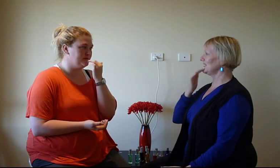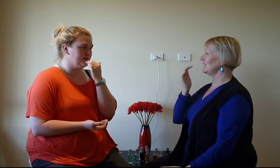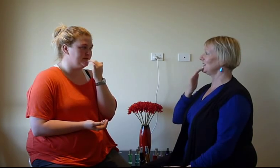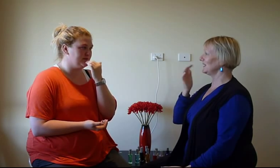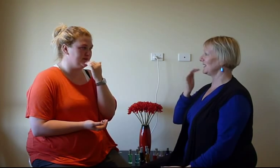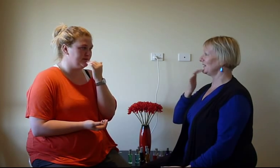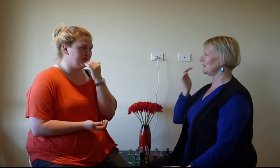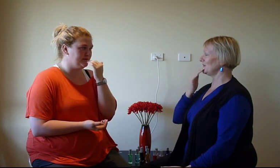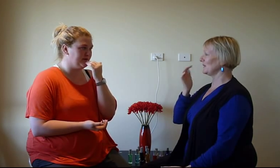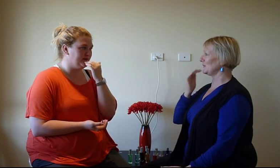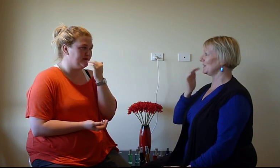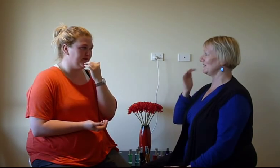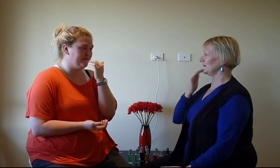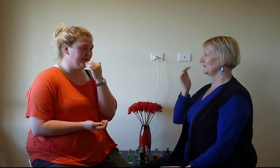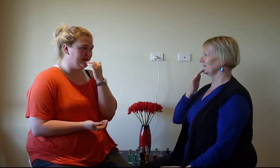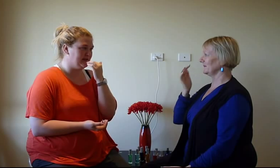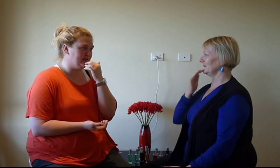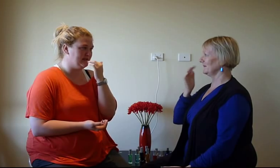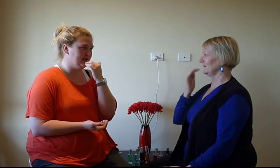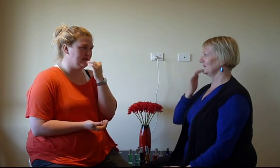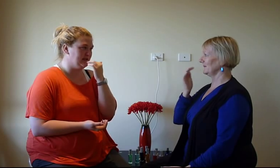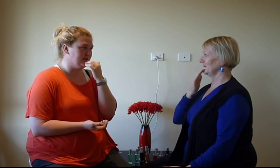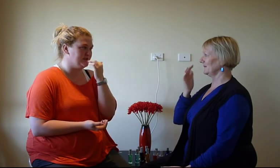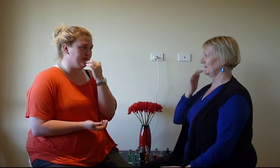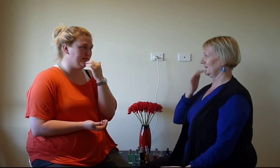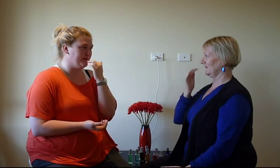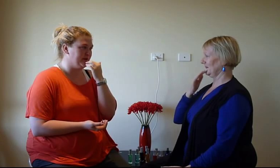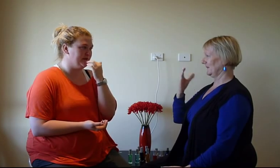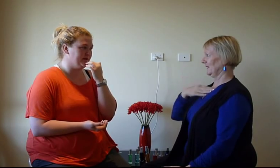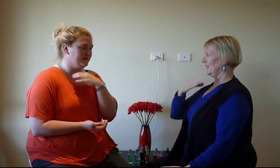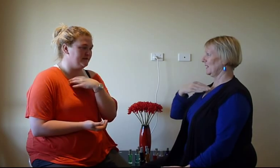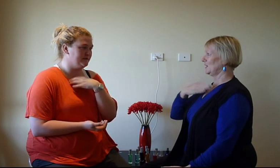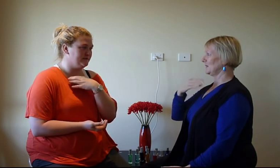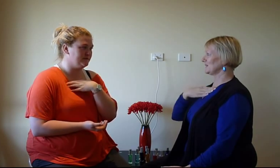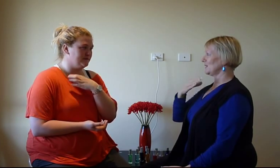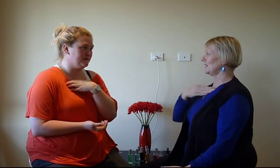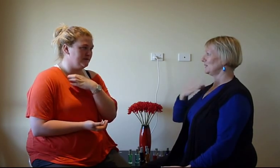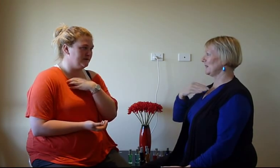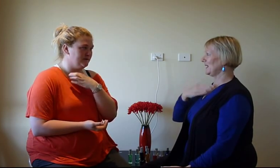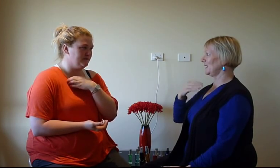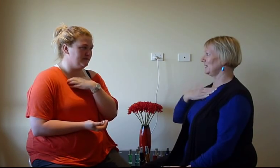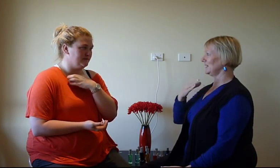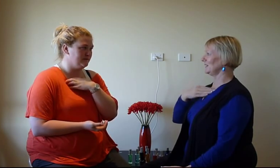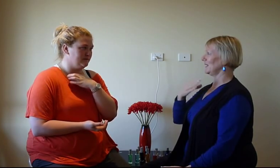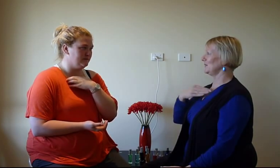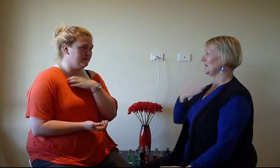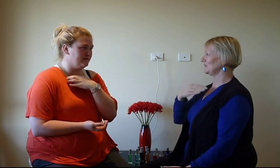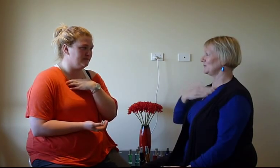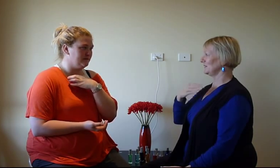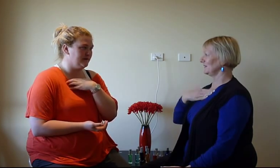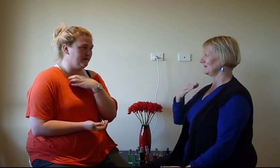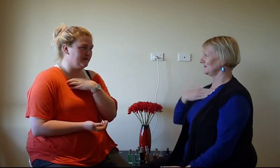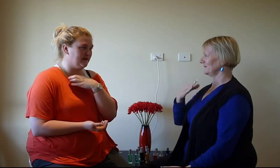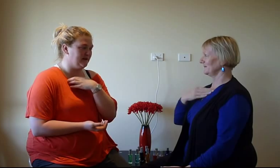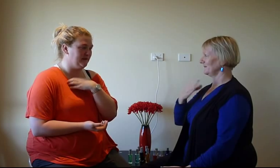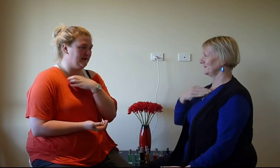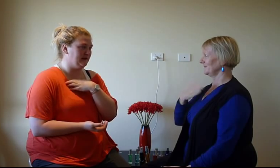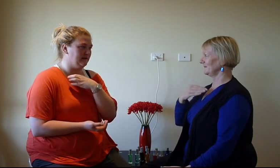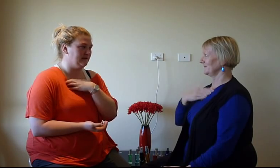healing energy in my body. I feel that cleansing healing energy in my body. And I'm excited about healing and getting back to work. And I'm excited about healing and